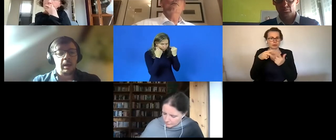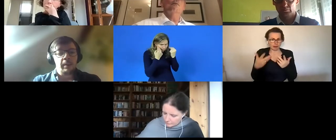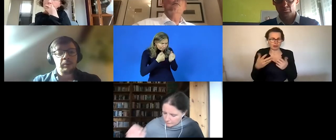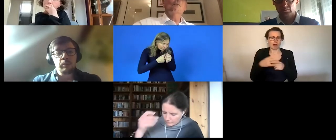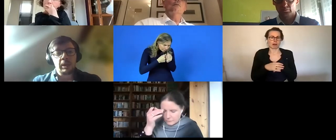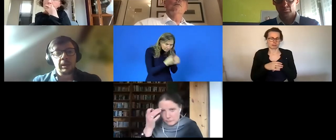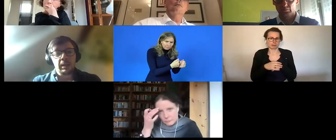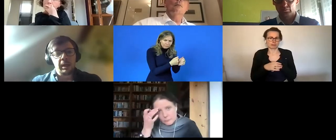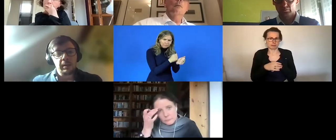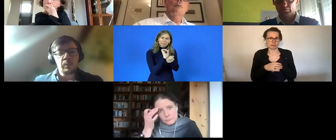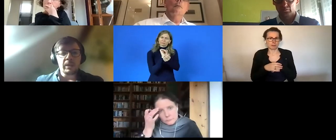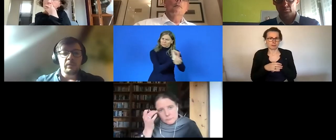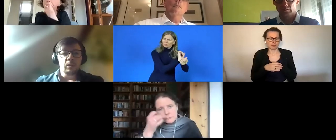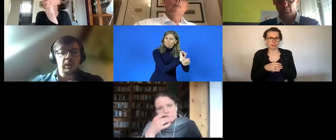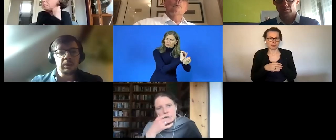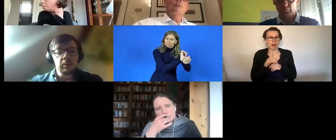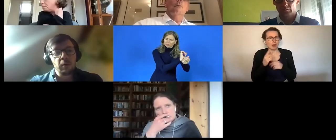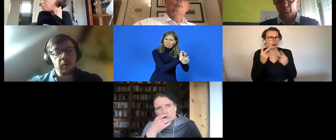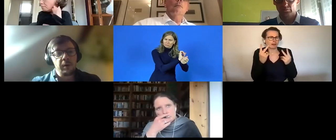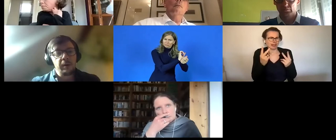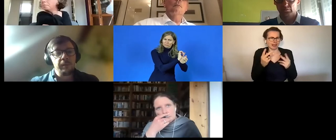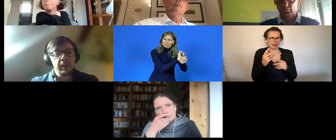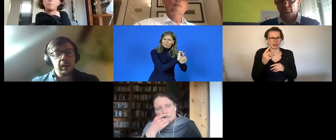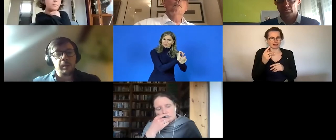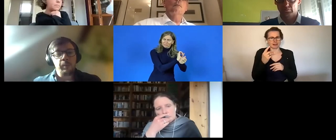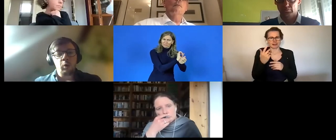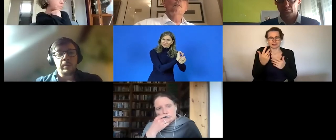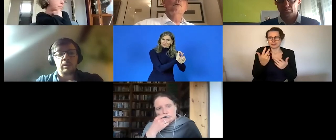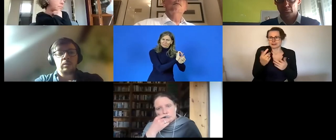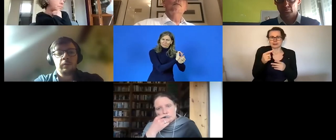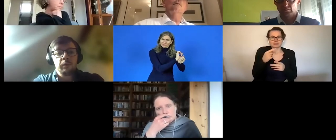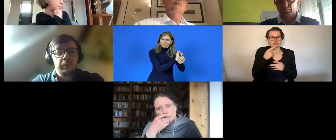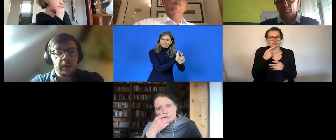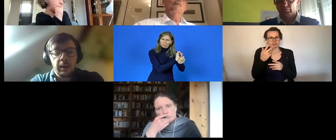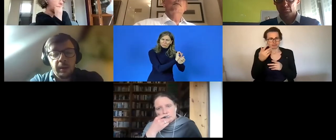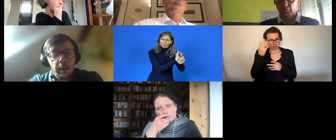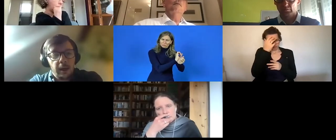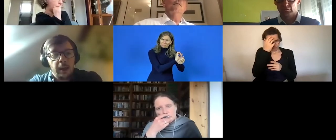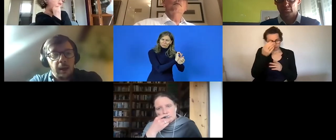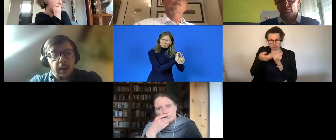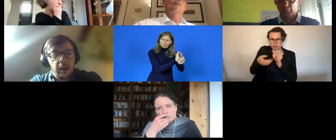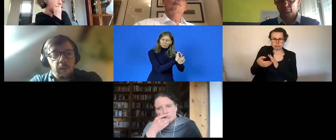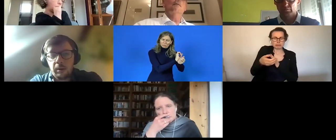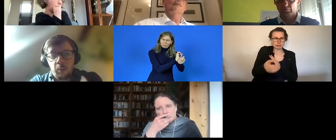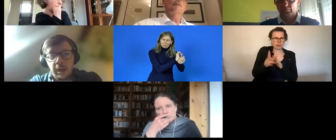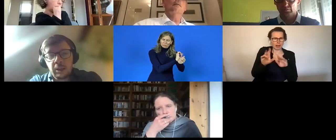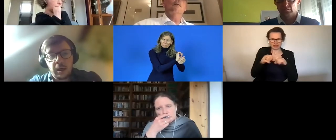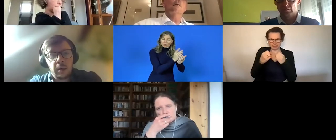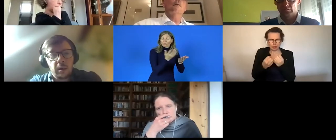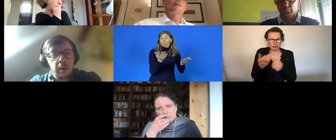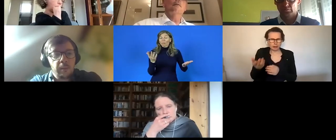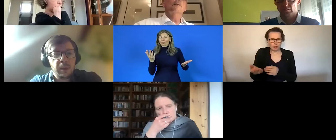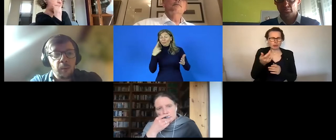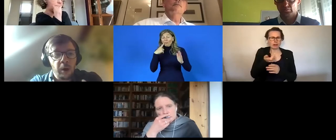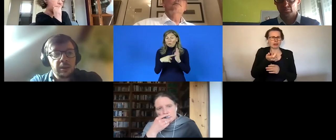absolutely uh speakable situations of uh employment that does not fulfill uh well wage